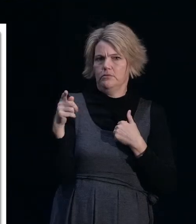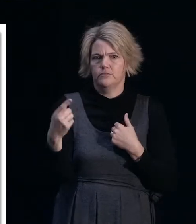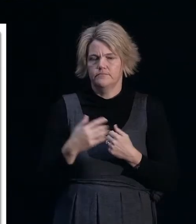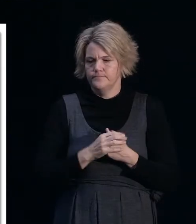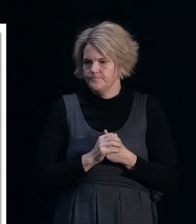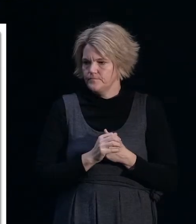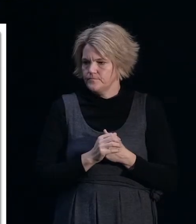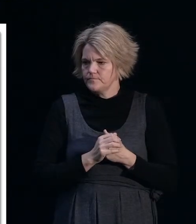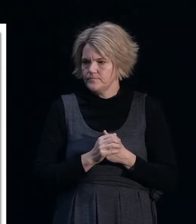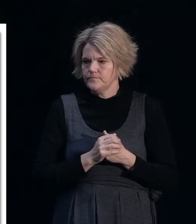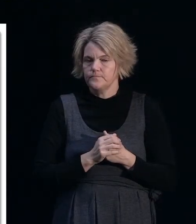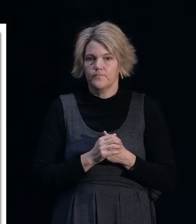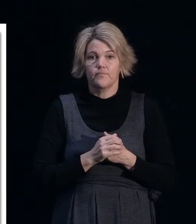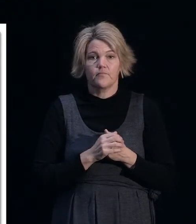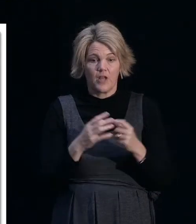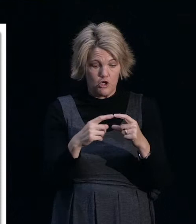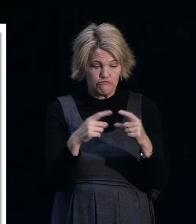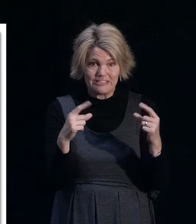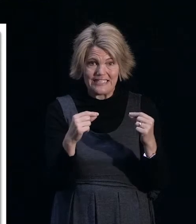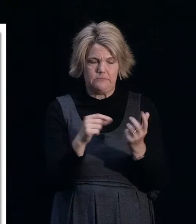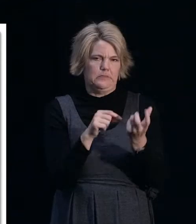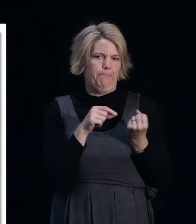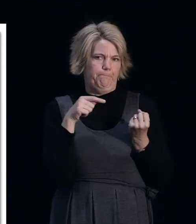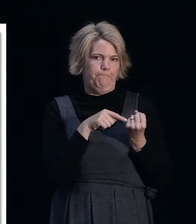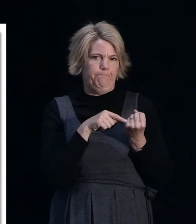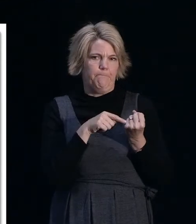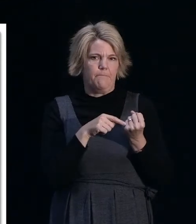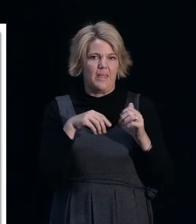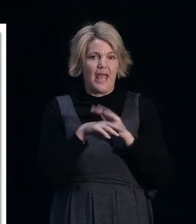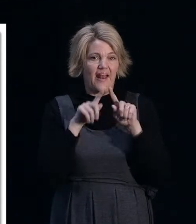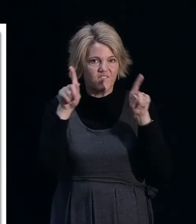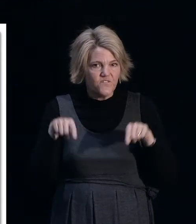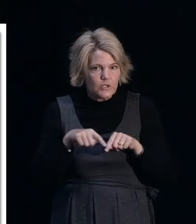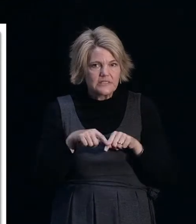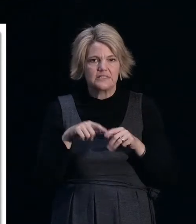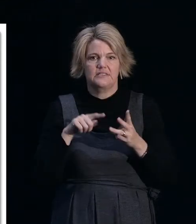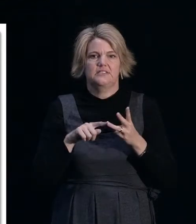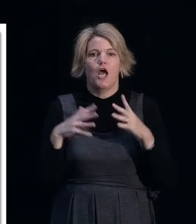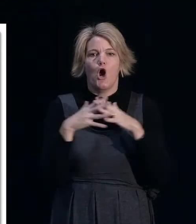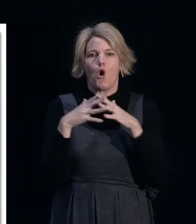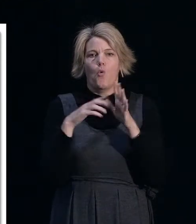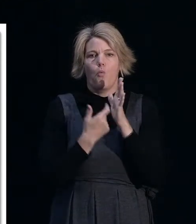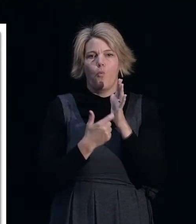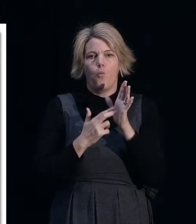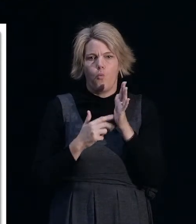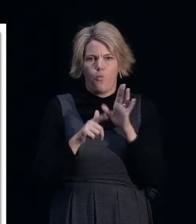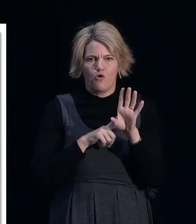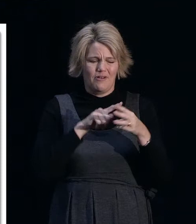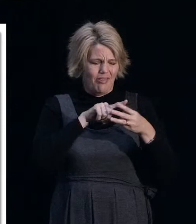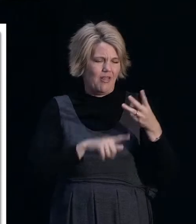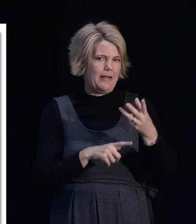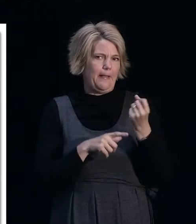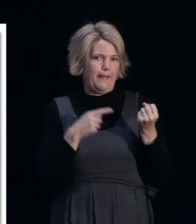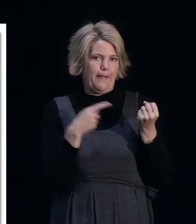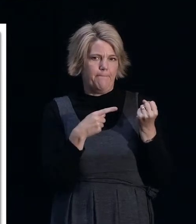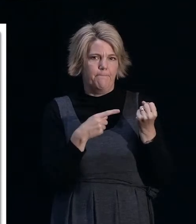We encourage people to keep all receipts, invoices and manufacturer's warranty. These are really important documents for a couple of reasons. One,